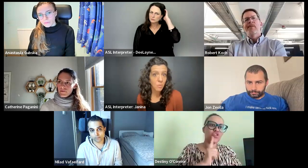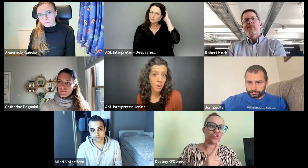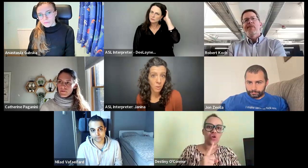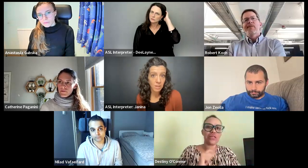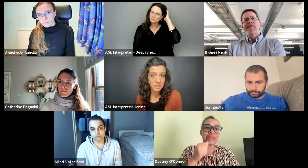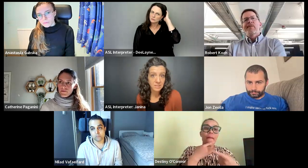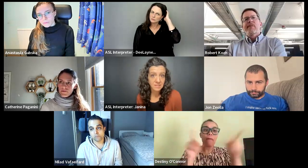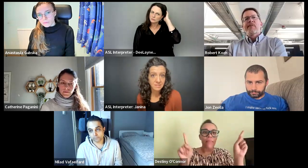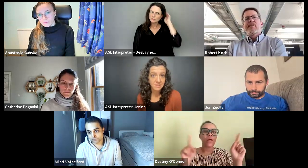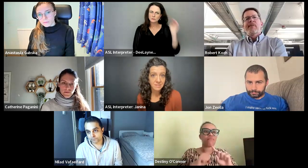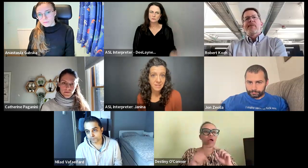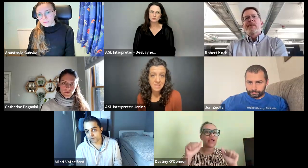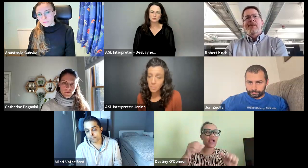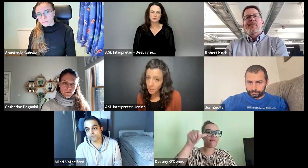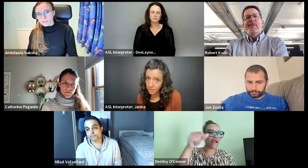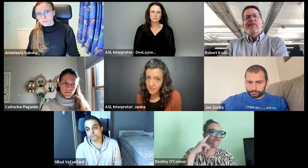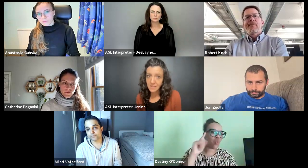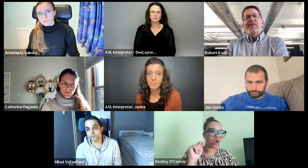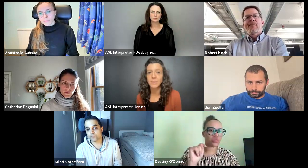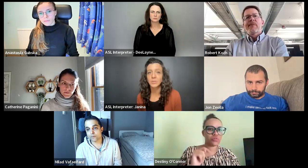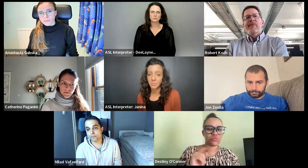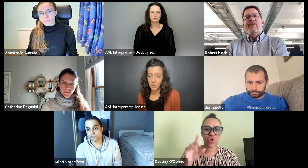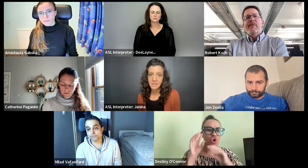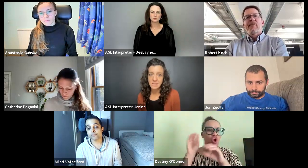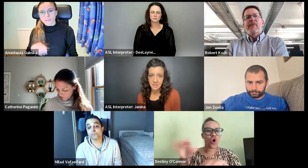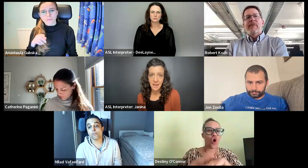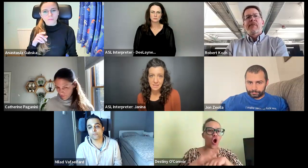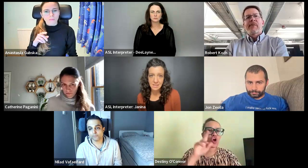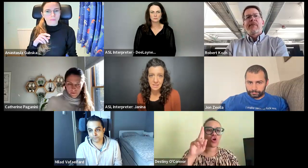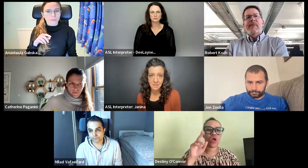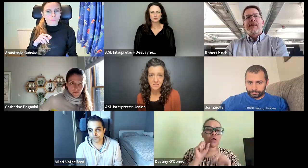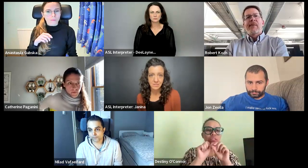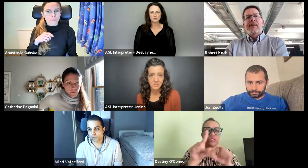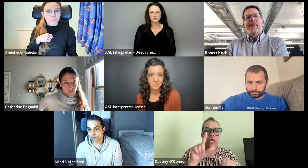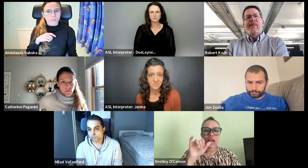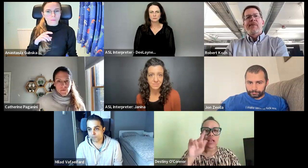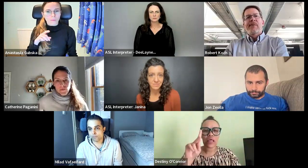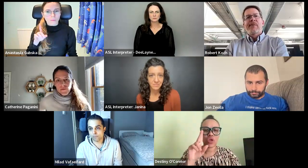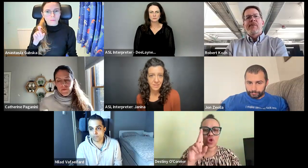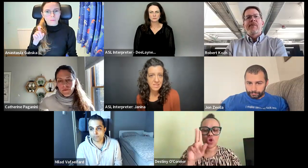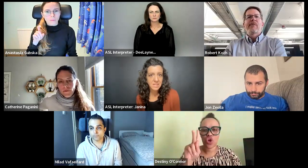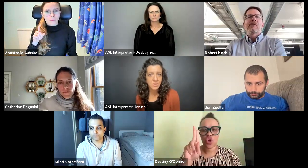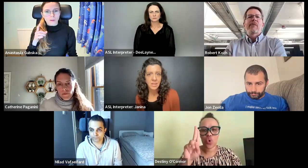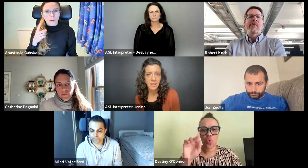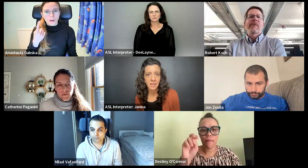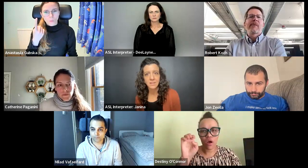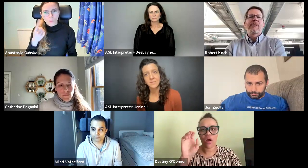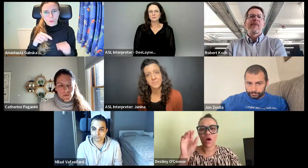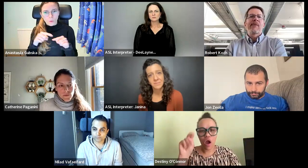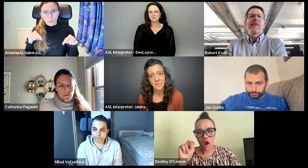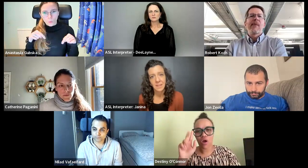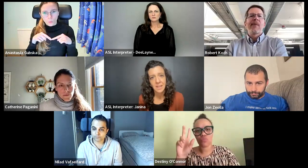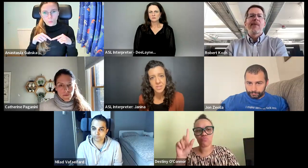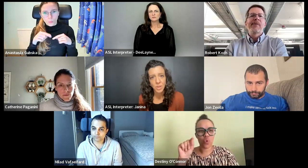If you want to watch us. It's not public, but you can pay to access it. I'll send you the link.